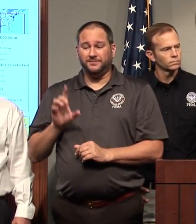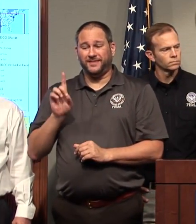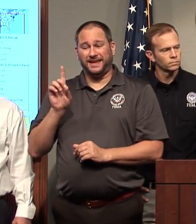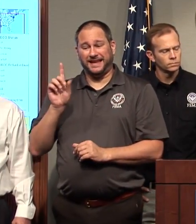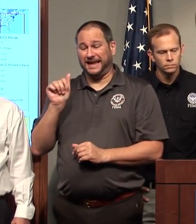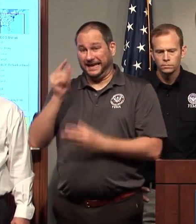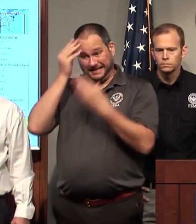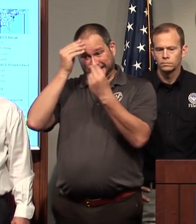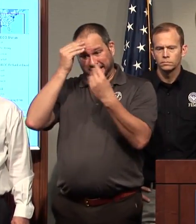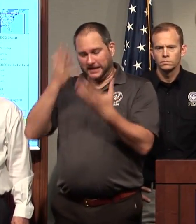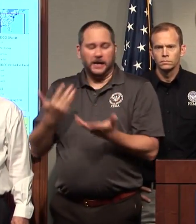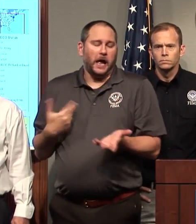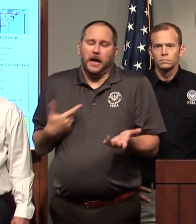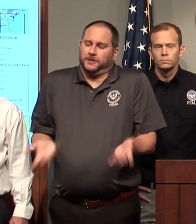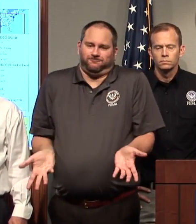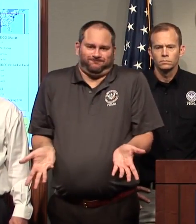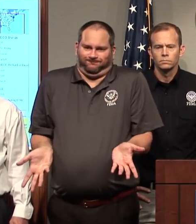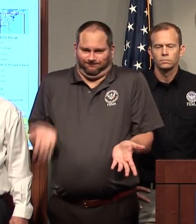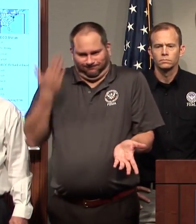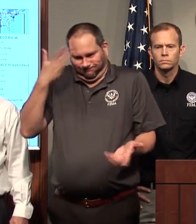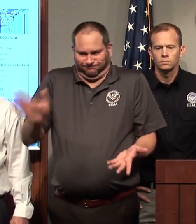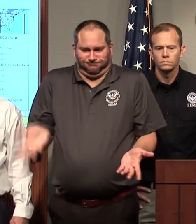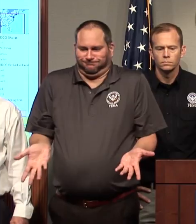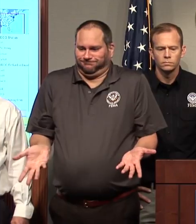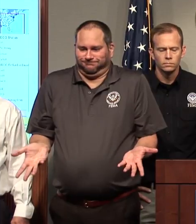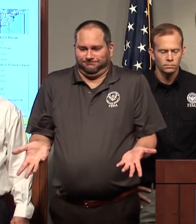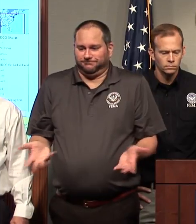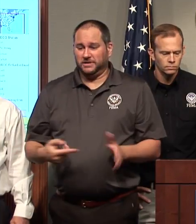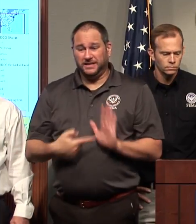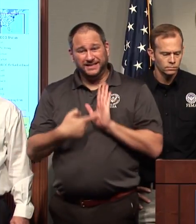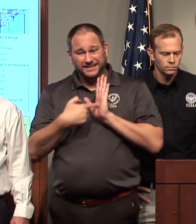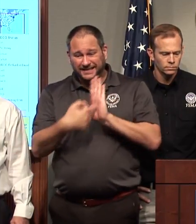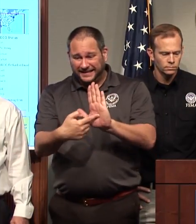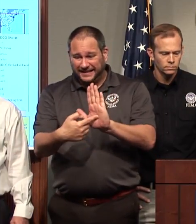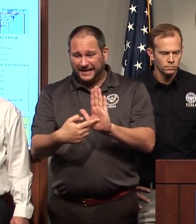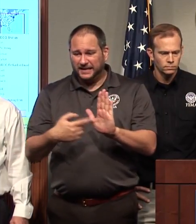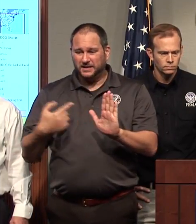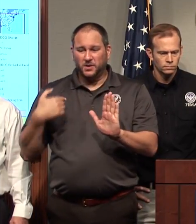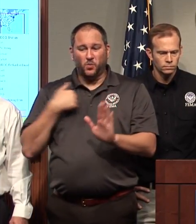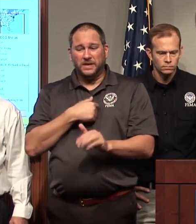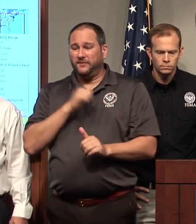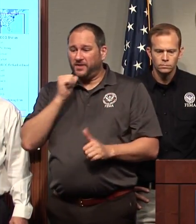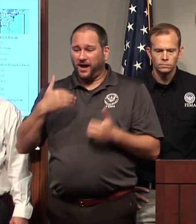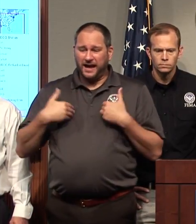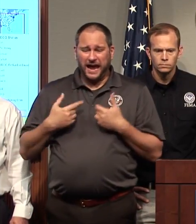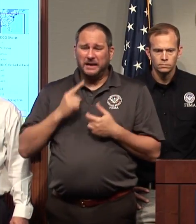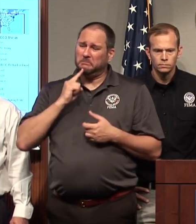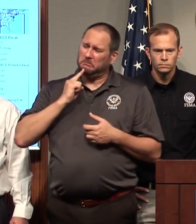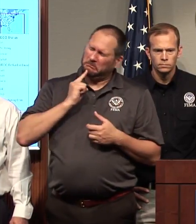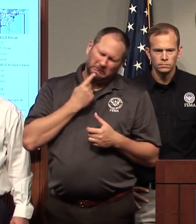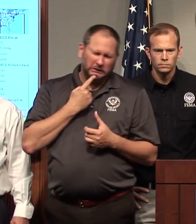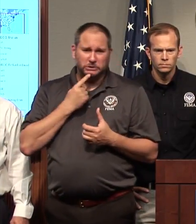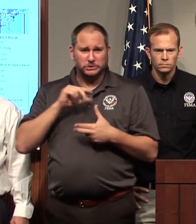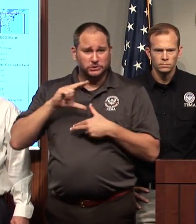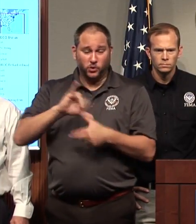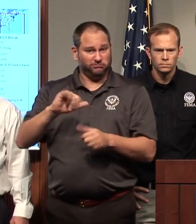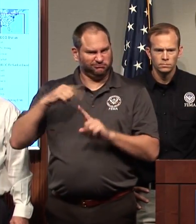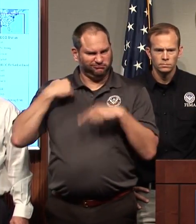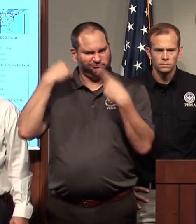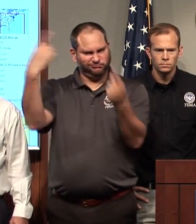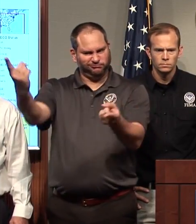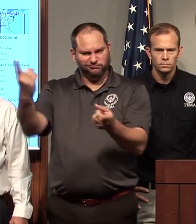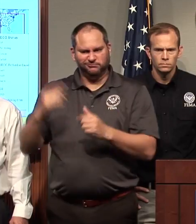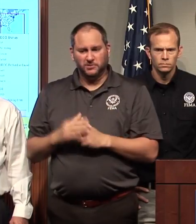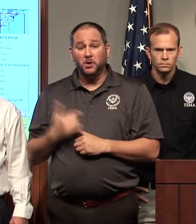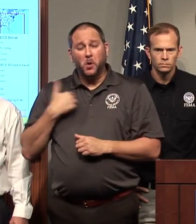what it particularly indicates. We haven't had a major storm like this in quite a while. We knew this was